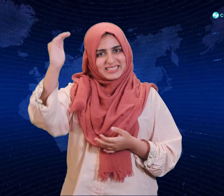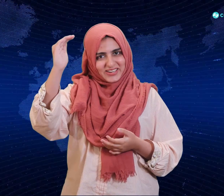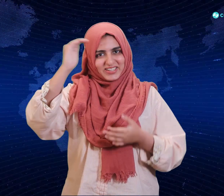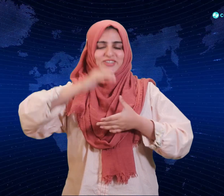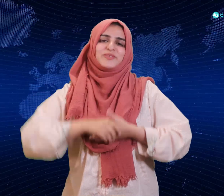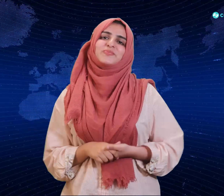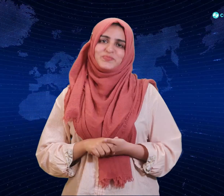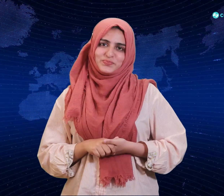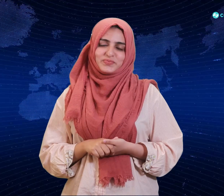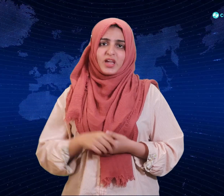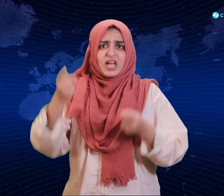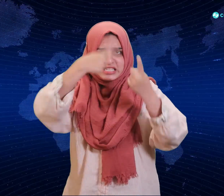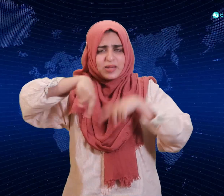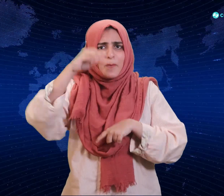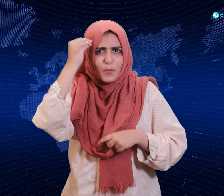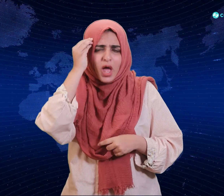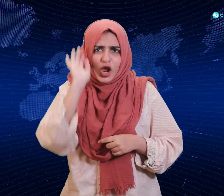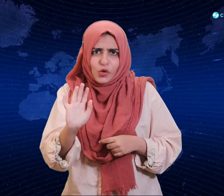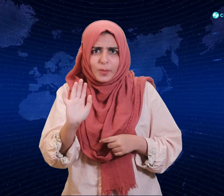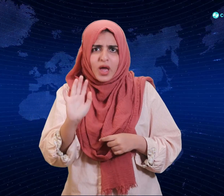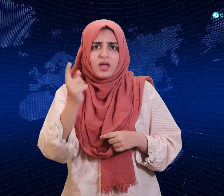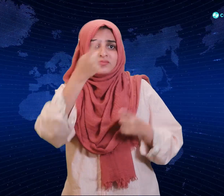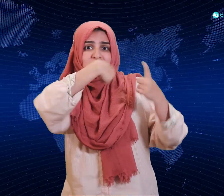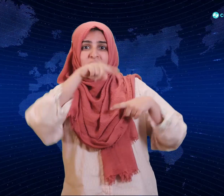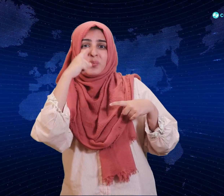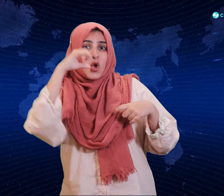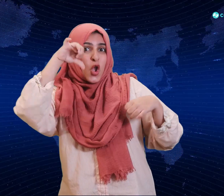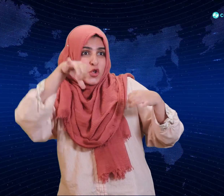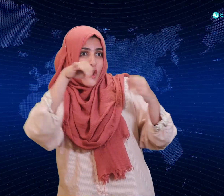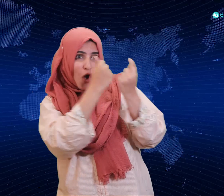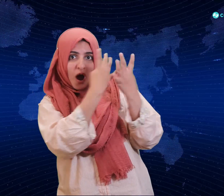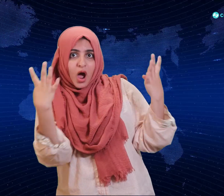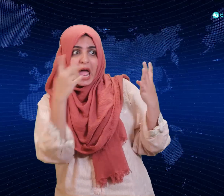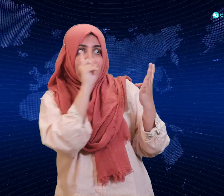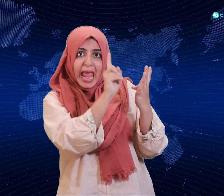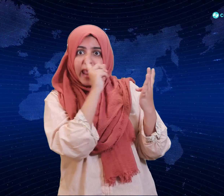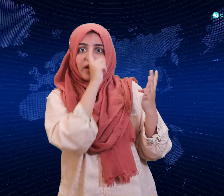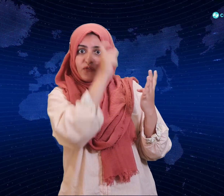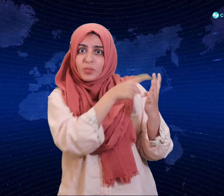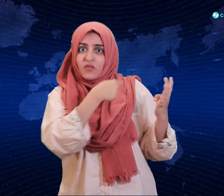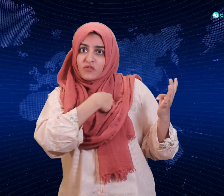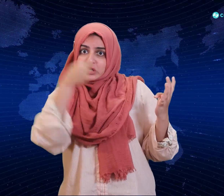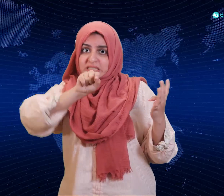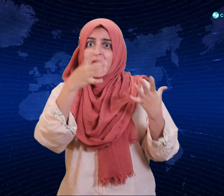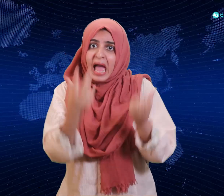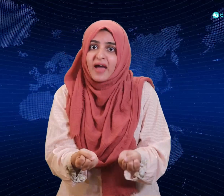Did you know that every one out of nine women have breast cancer? October is